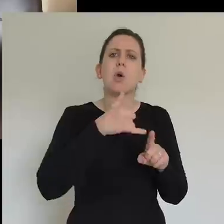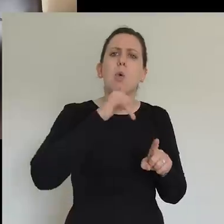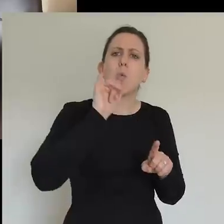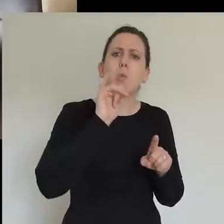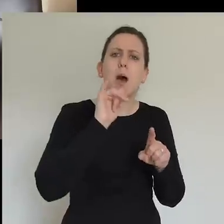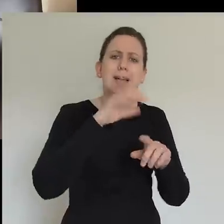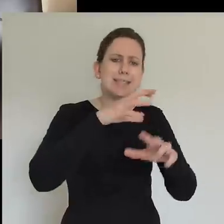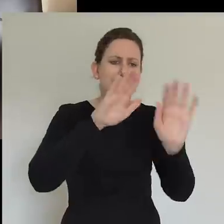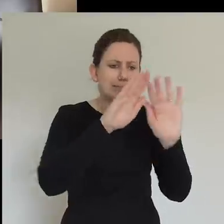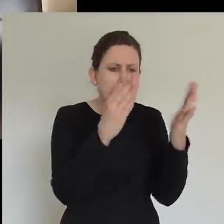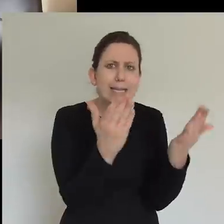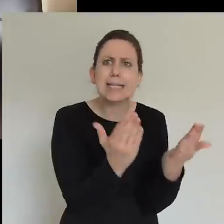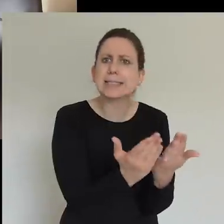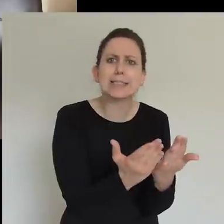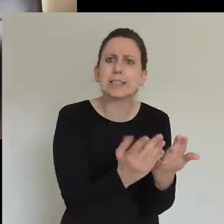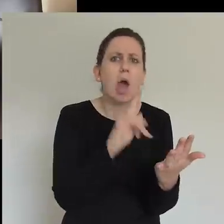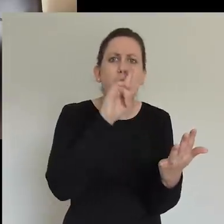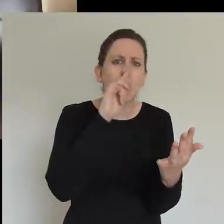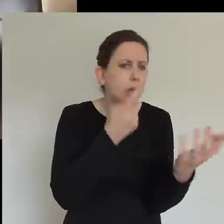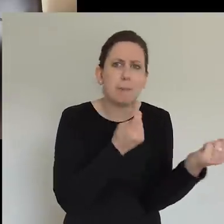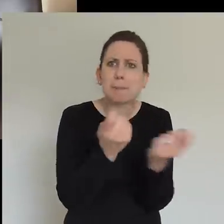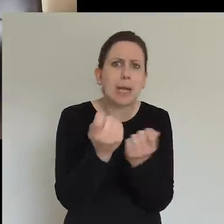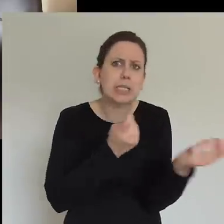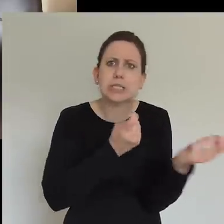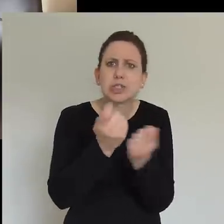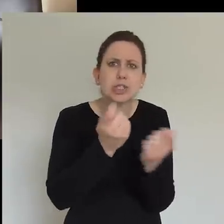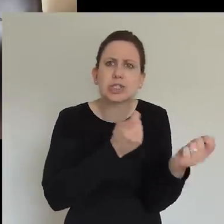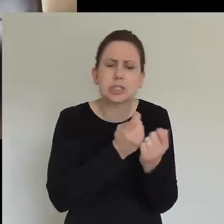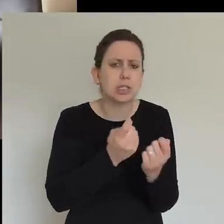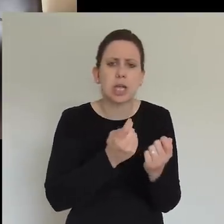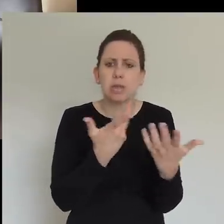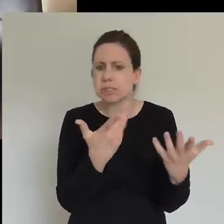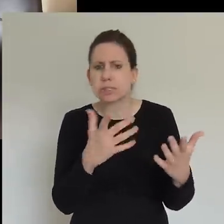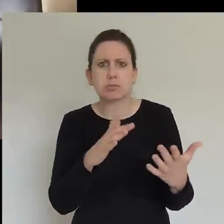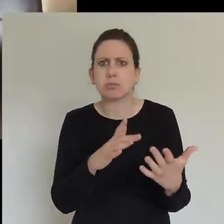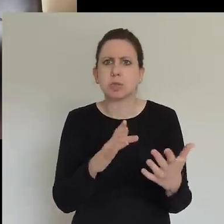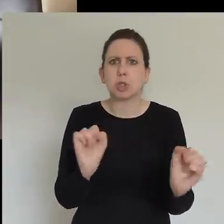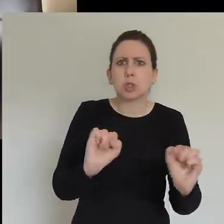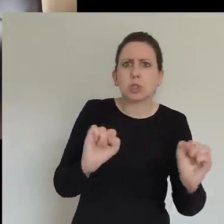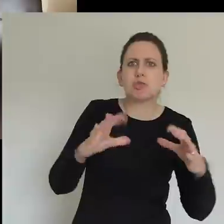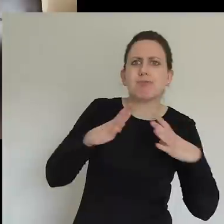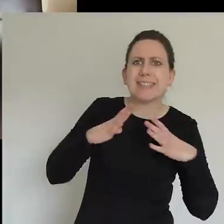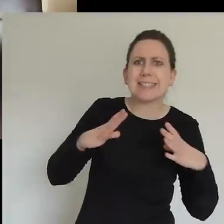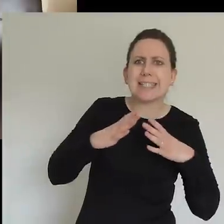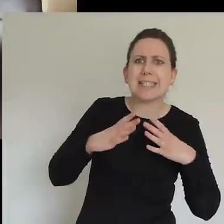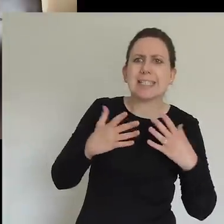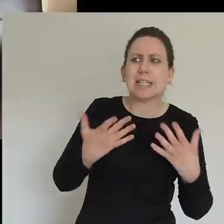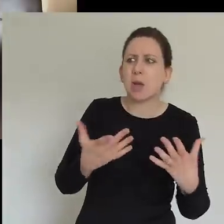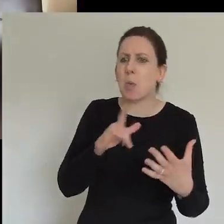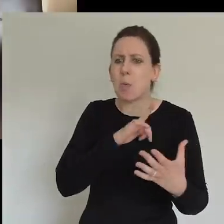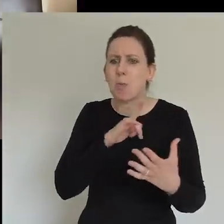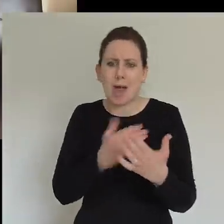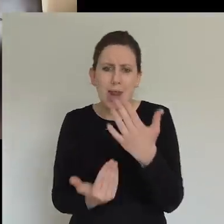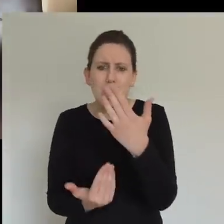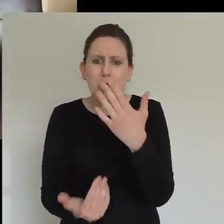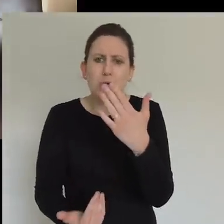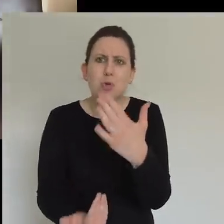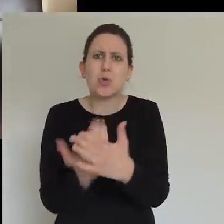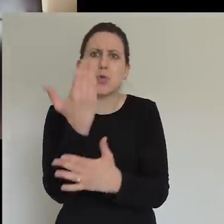vehicle, wasn't going to work for the new that was being birthed. And I think that really spoke to us, it, Gab? Because actually the,